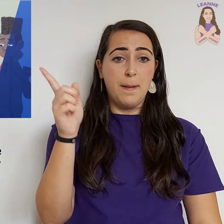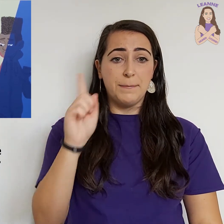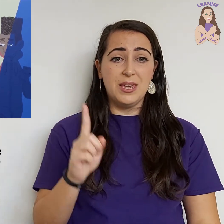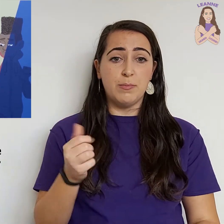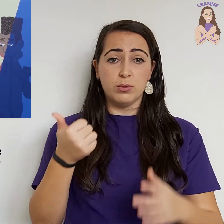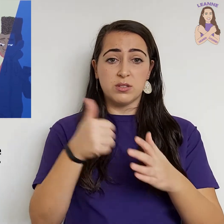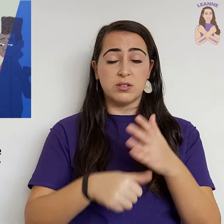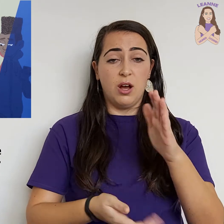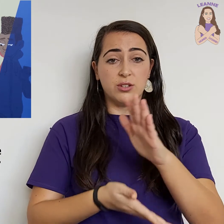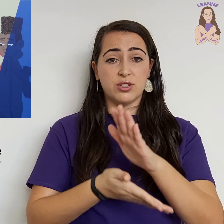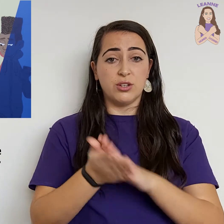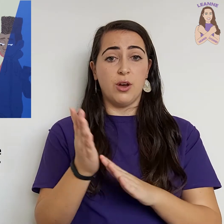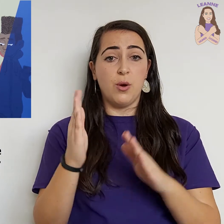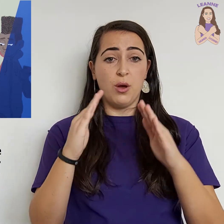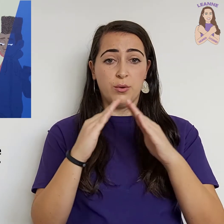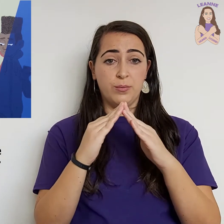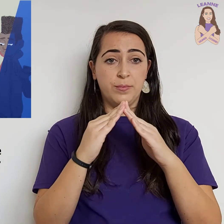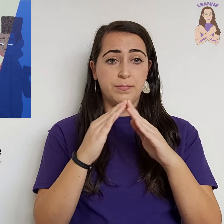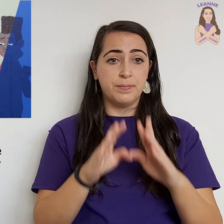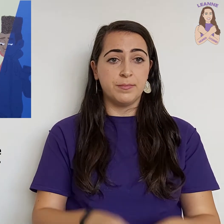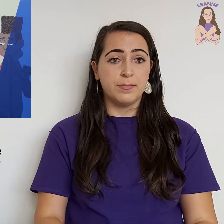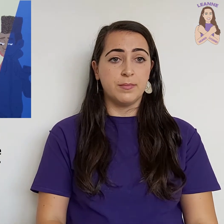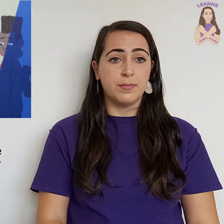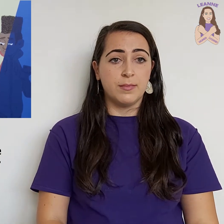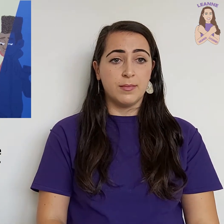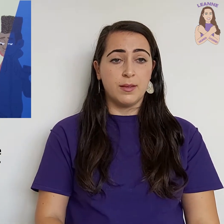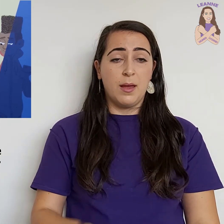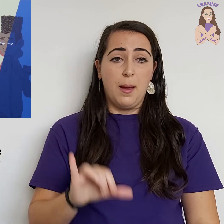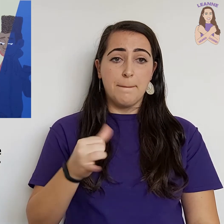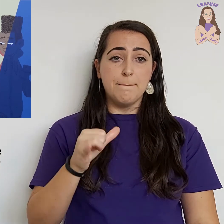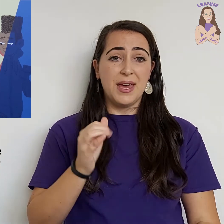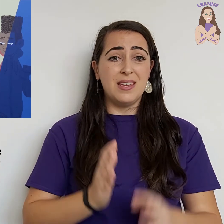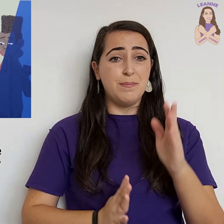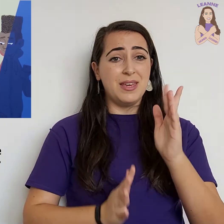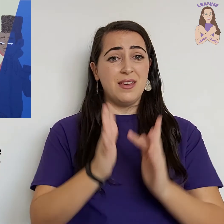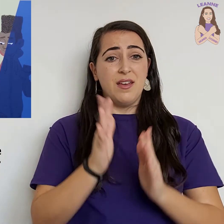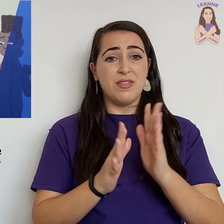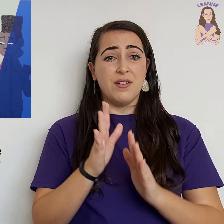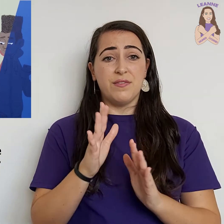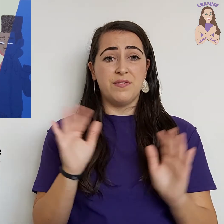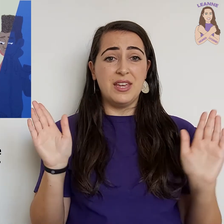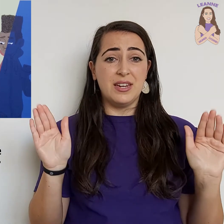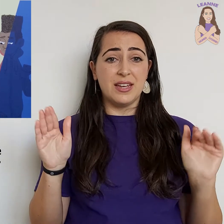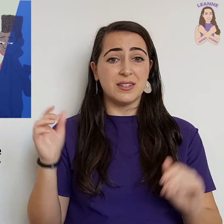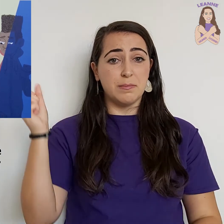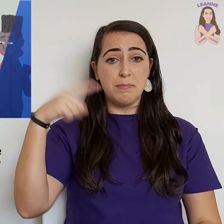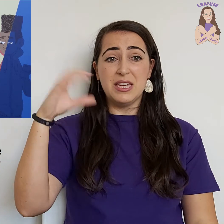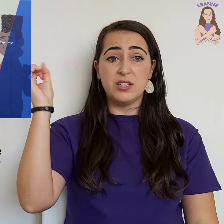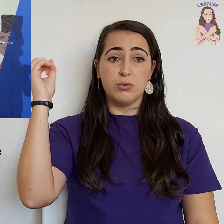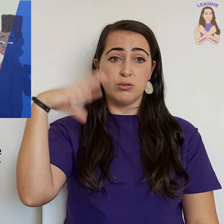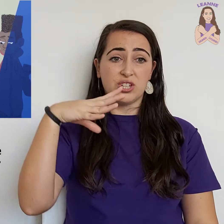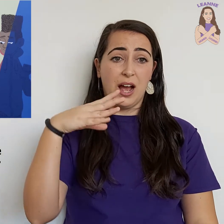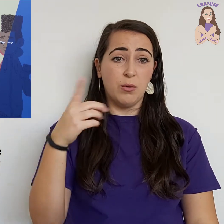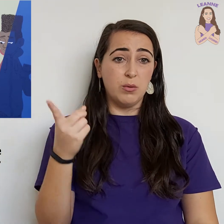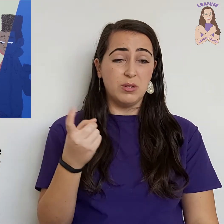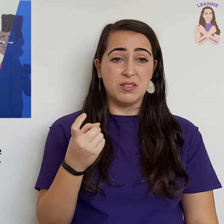people start to go home. Maybe the Phoenix meteor shower was